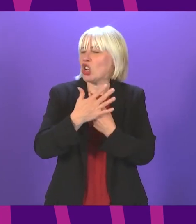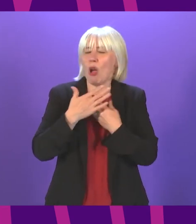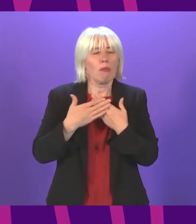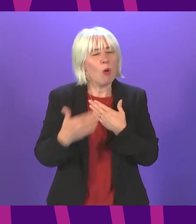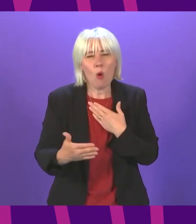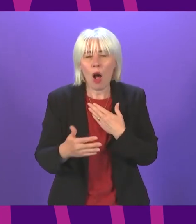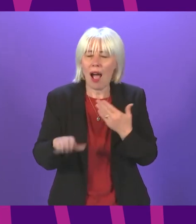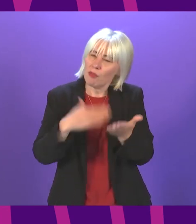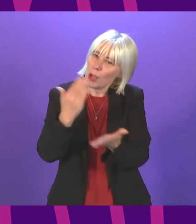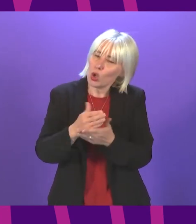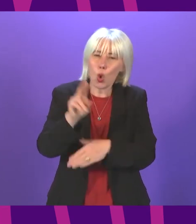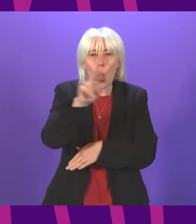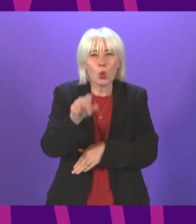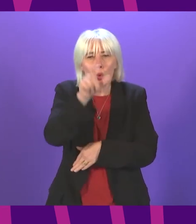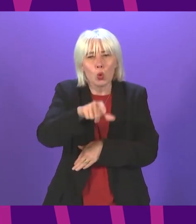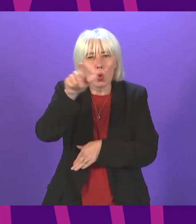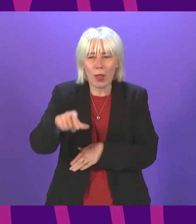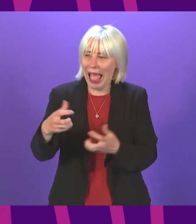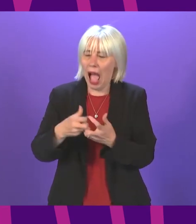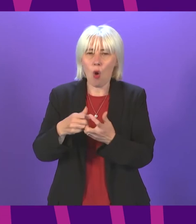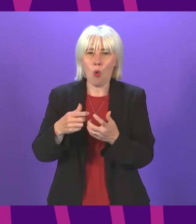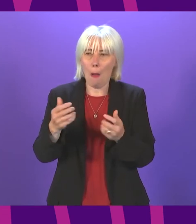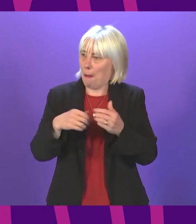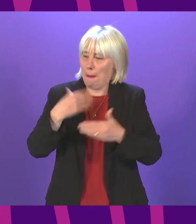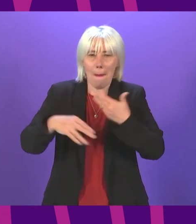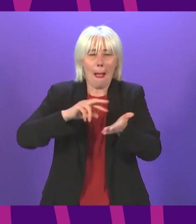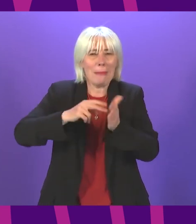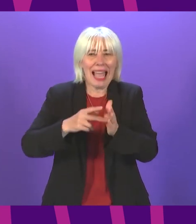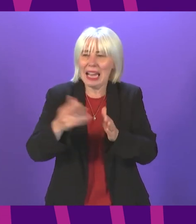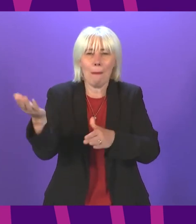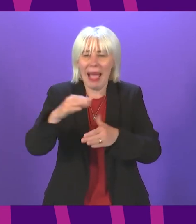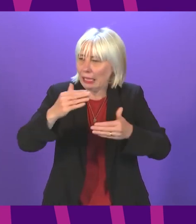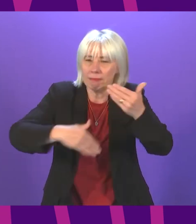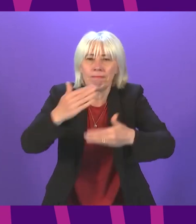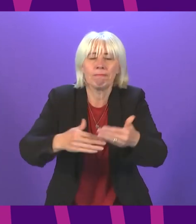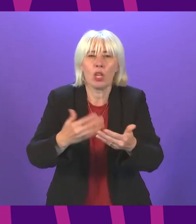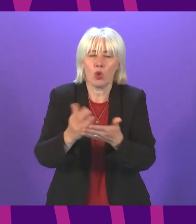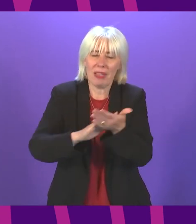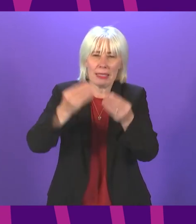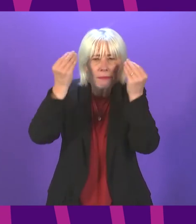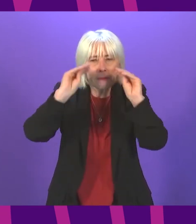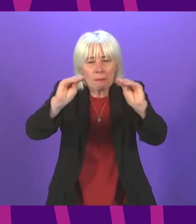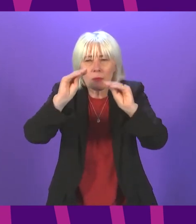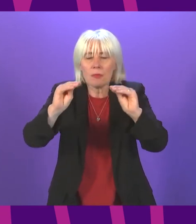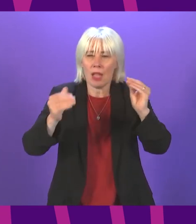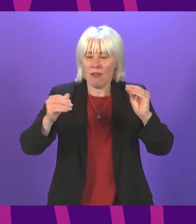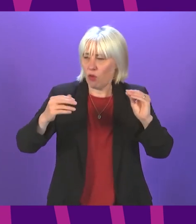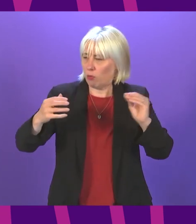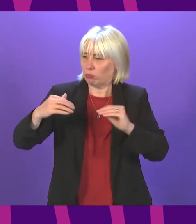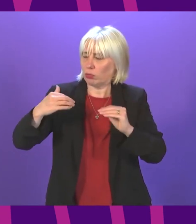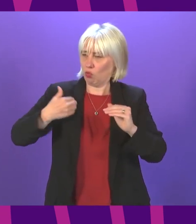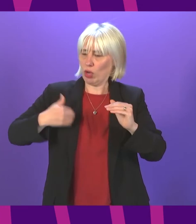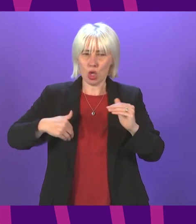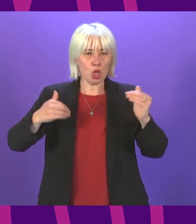sure that our school students get a comeback plan so that we see the long-awaited action and educational attainment gap actually